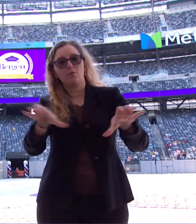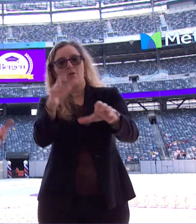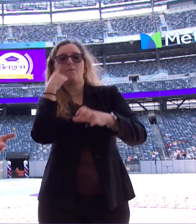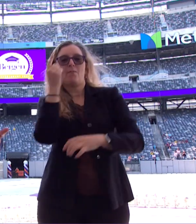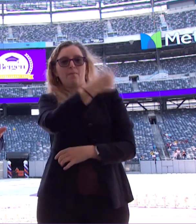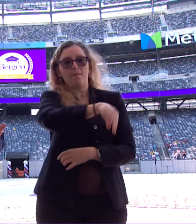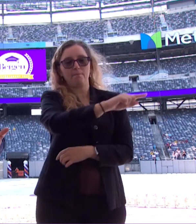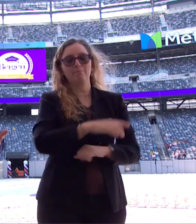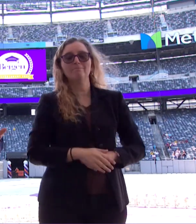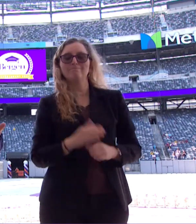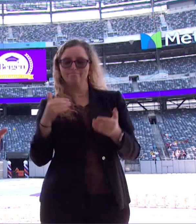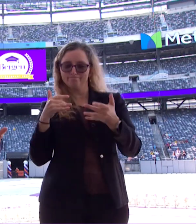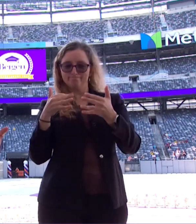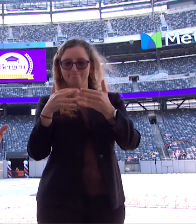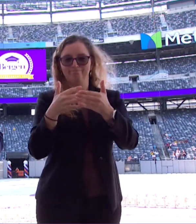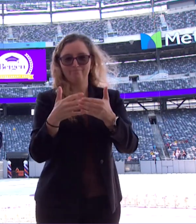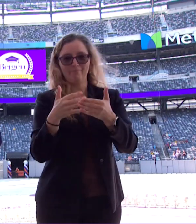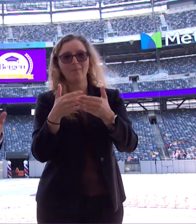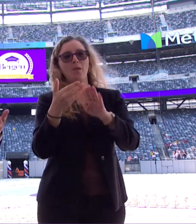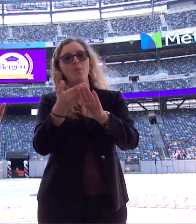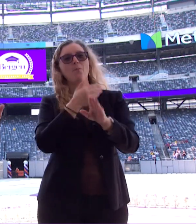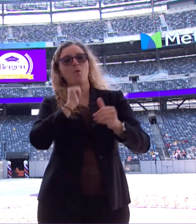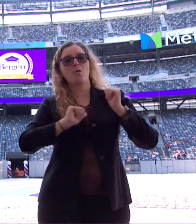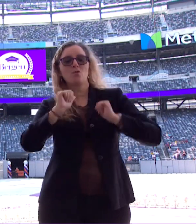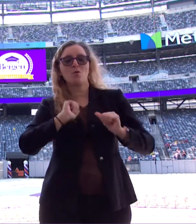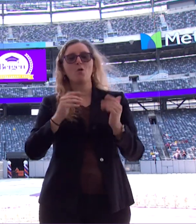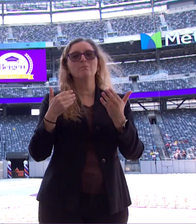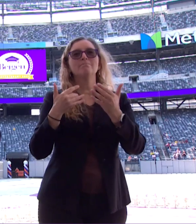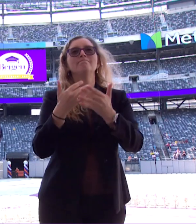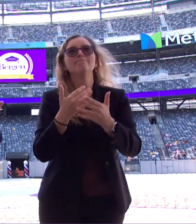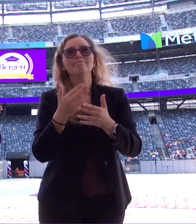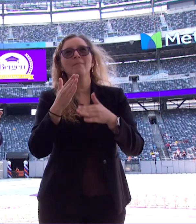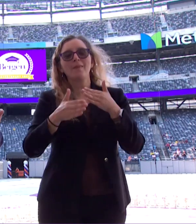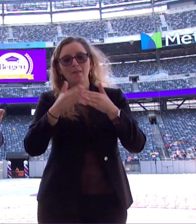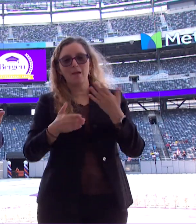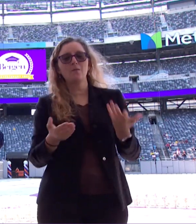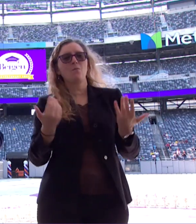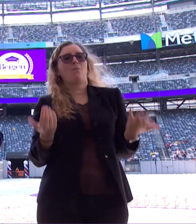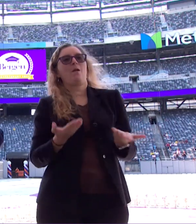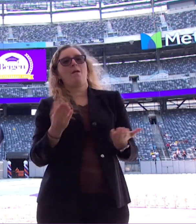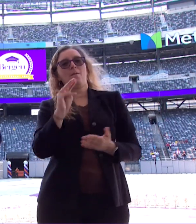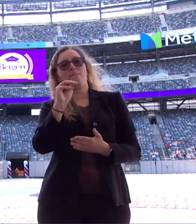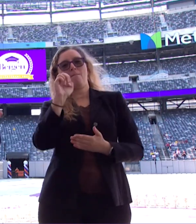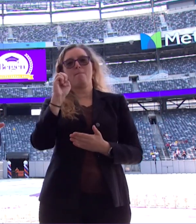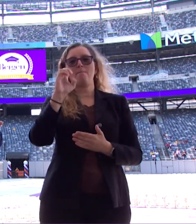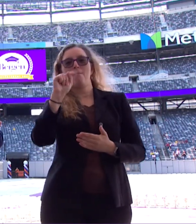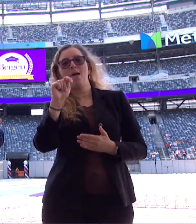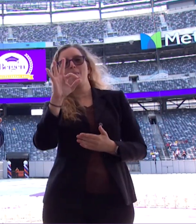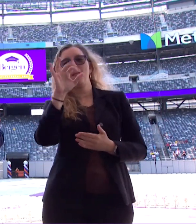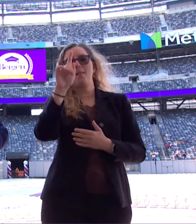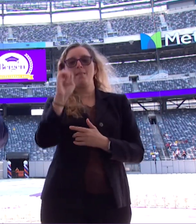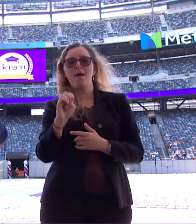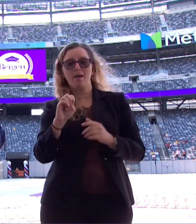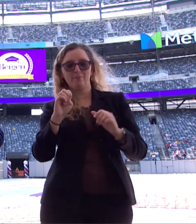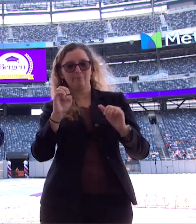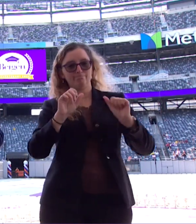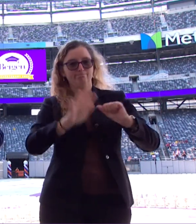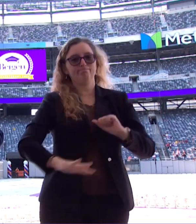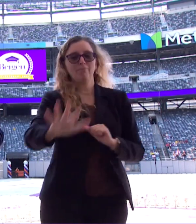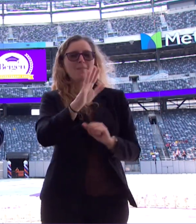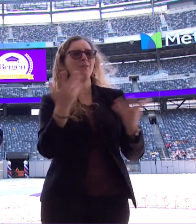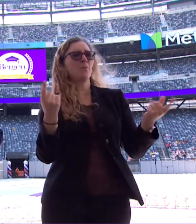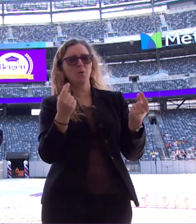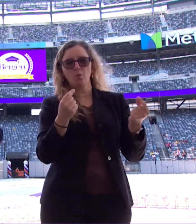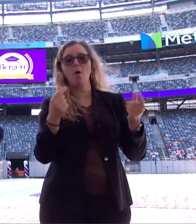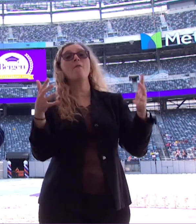we're coming to the end here of this pre-show. And, you know, we're at MetLife Stadium, which what do they do, right? They play football